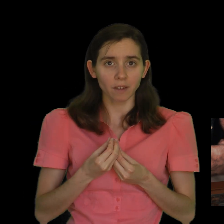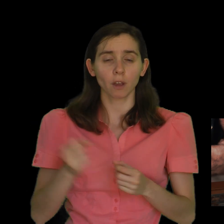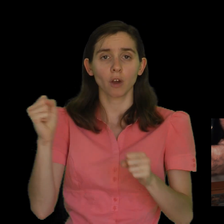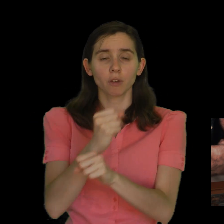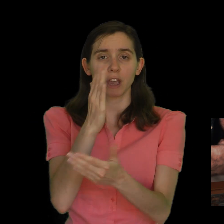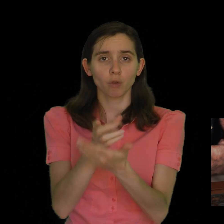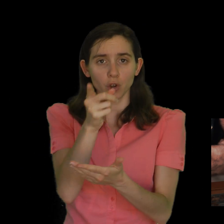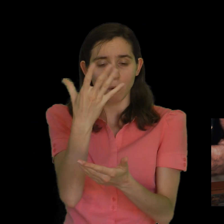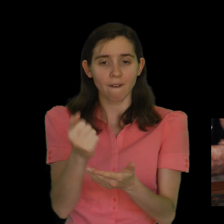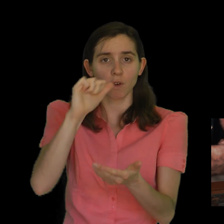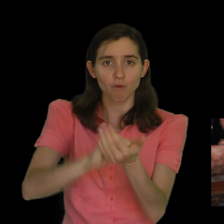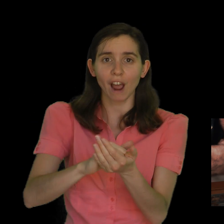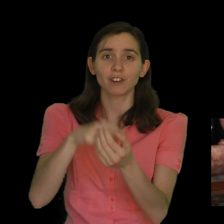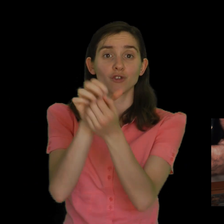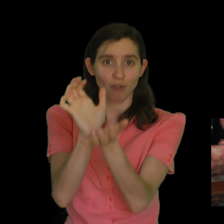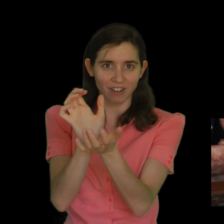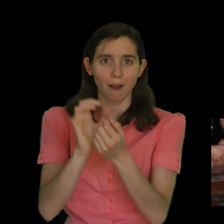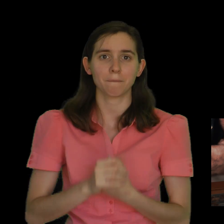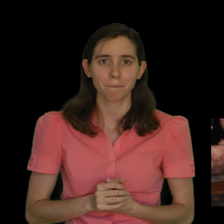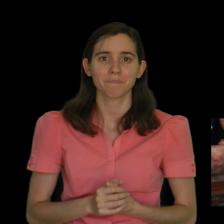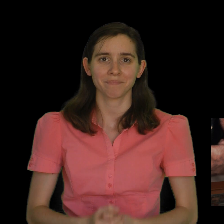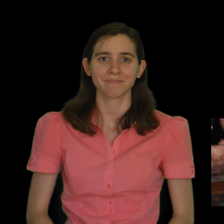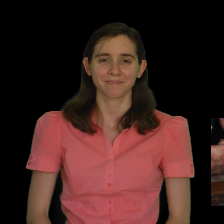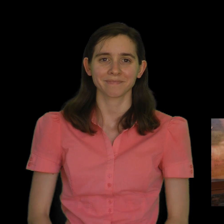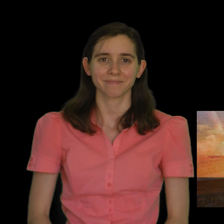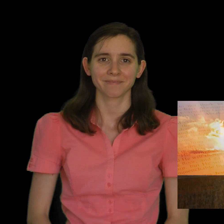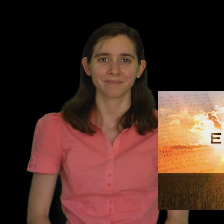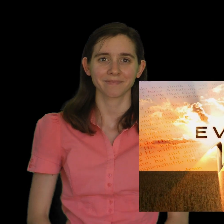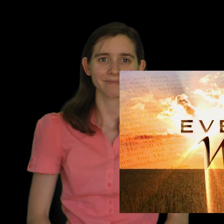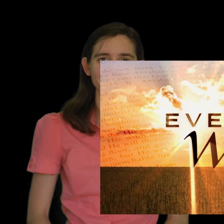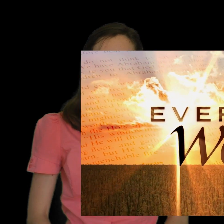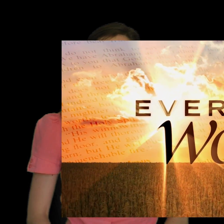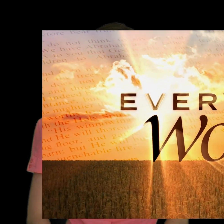of treasure. I'm John Bradshaw for It Is Written. Let's live today by every word.